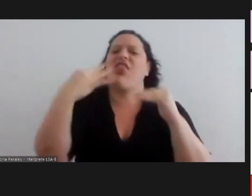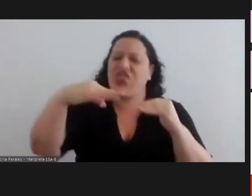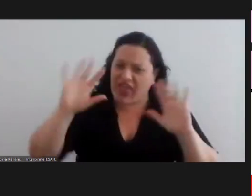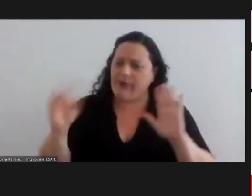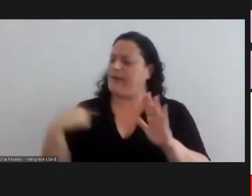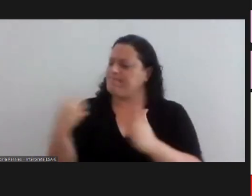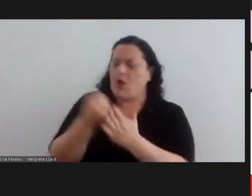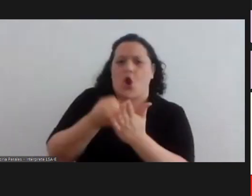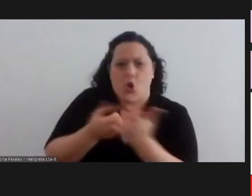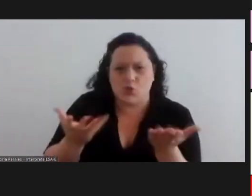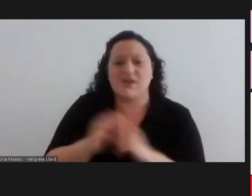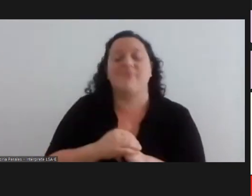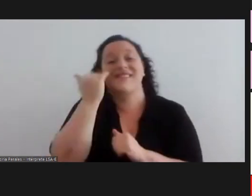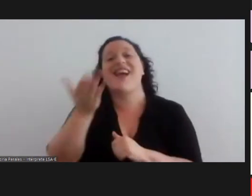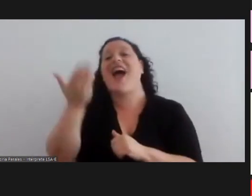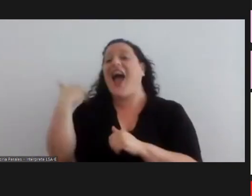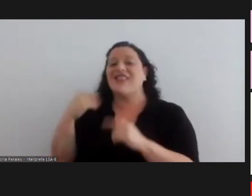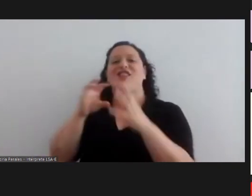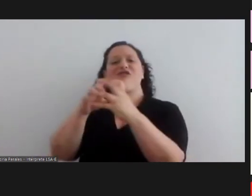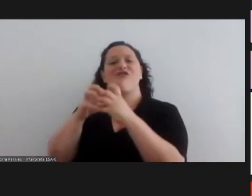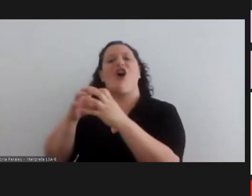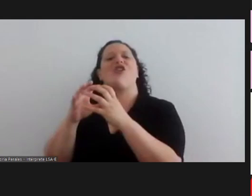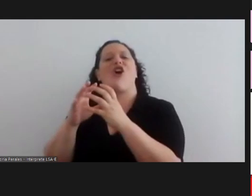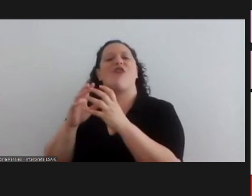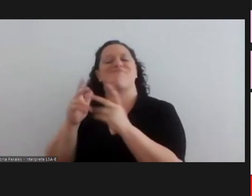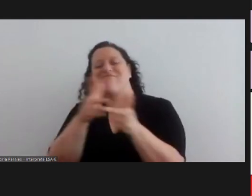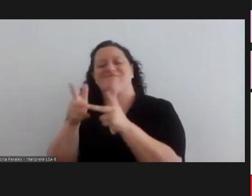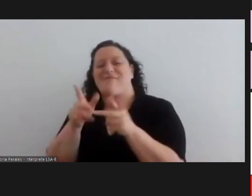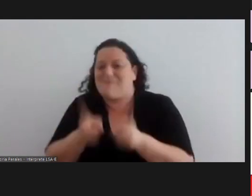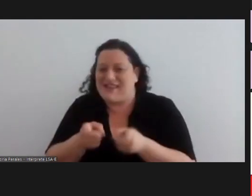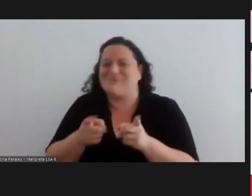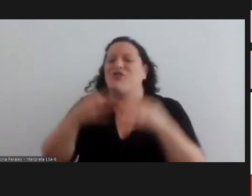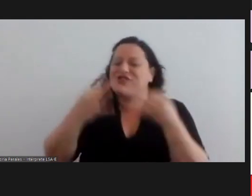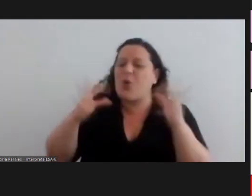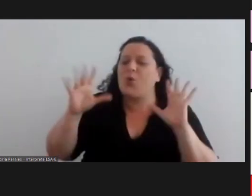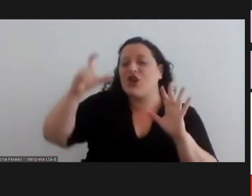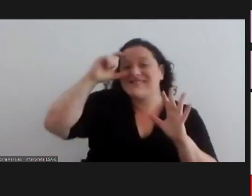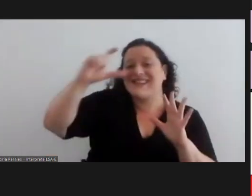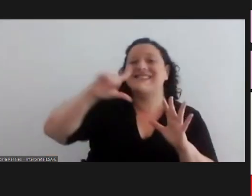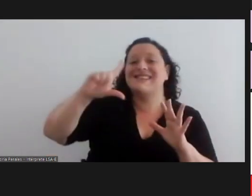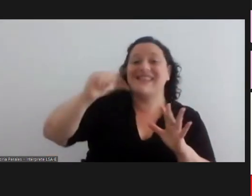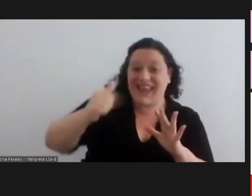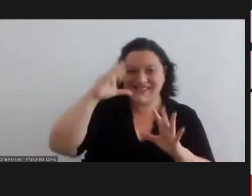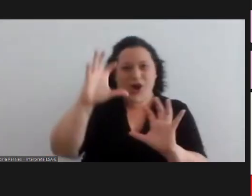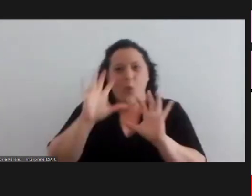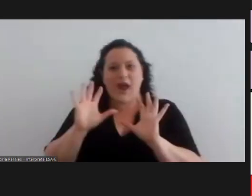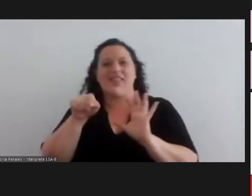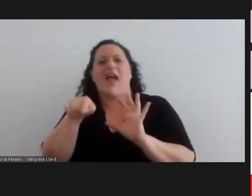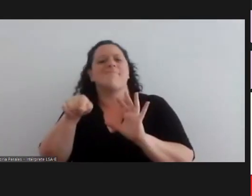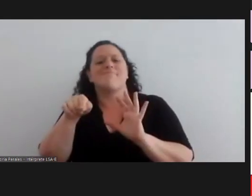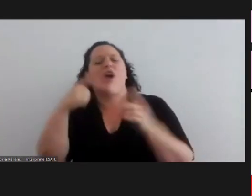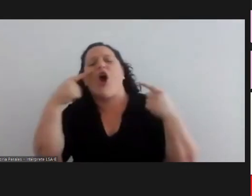this before and cecilia probably remembers this and probably many of the ones who are watching today